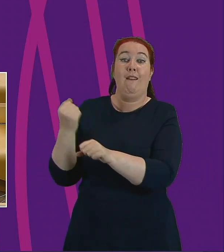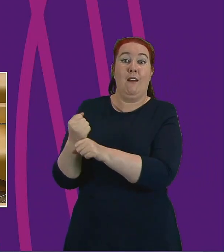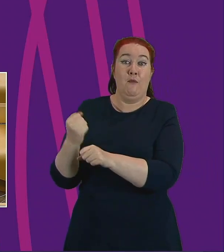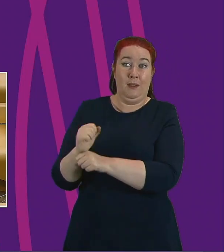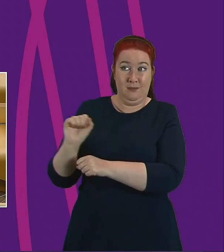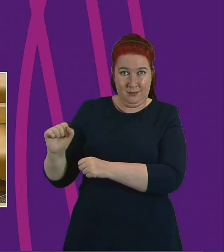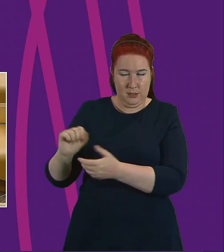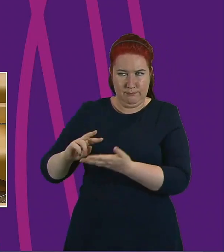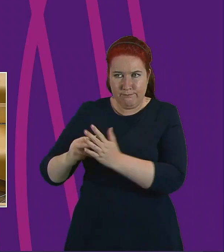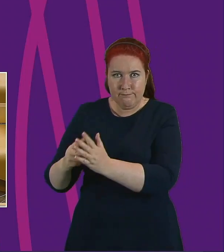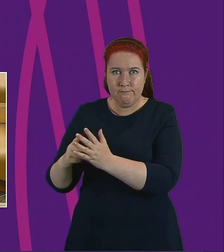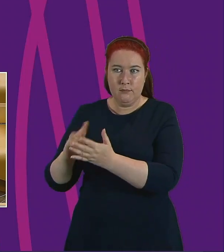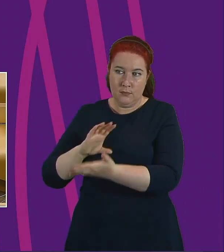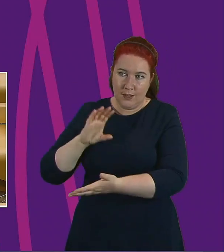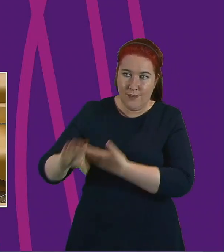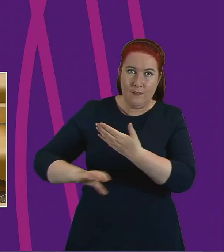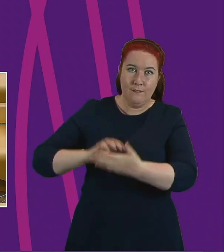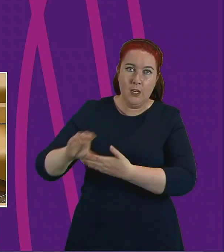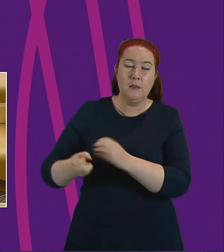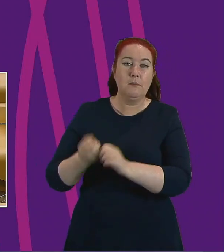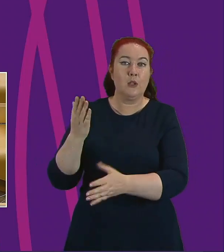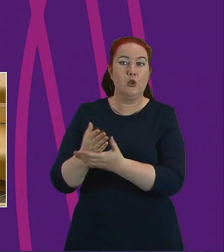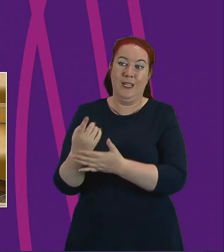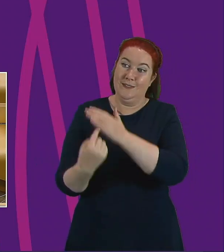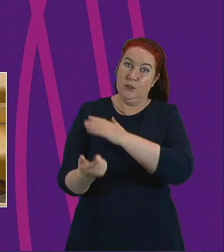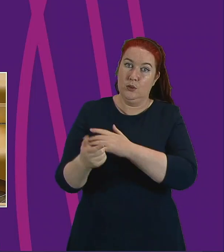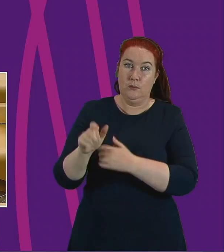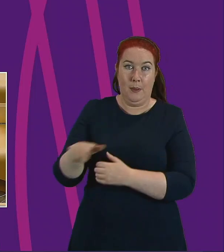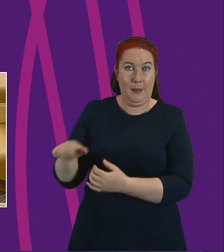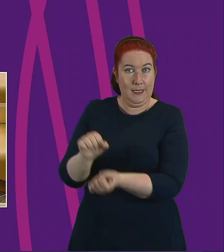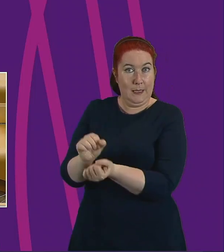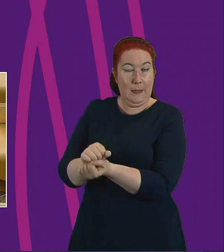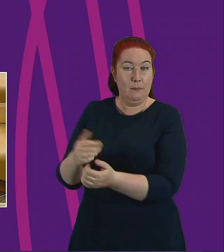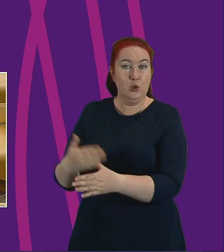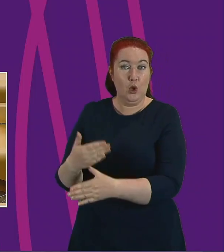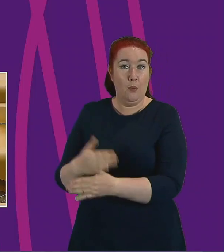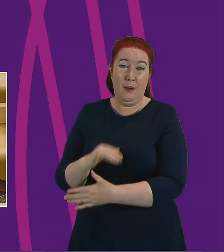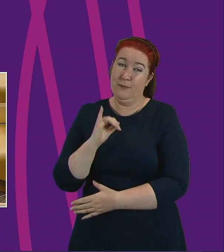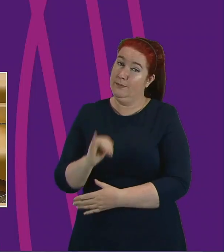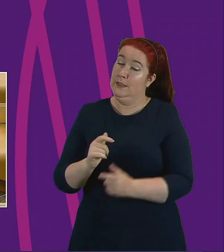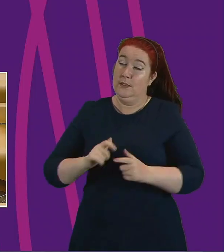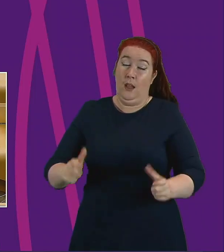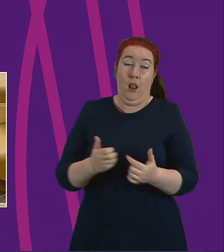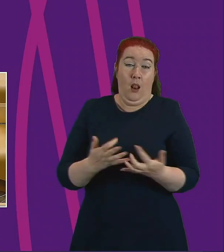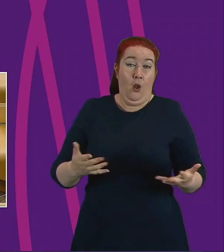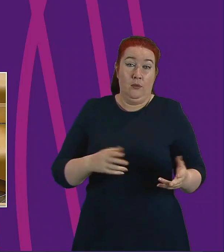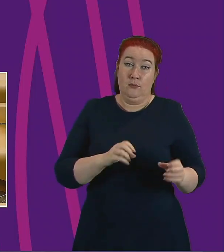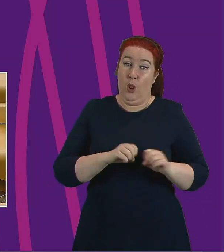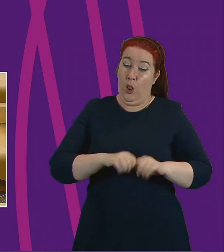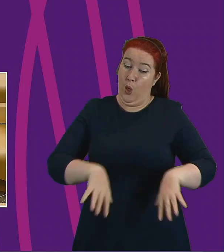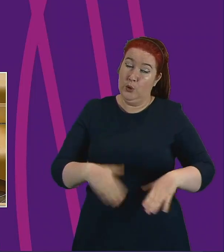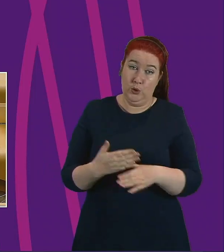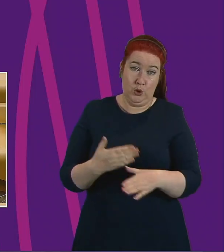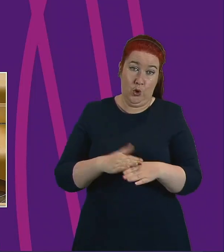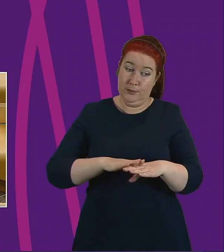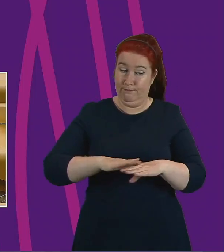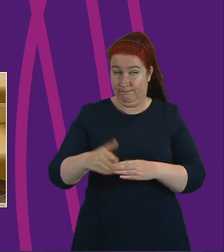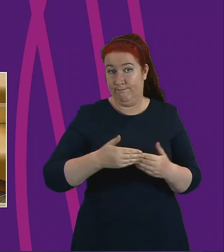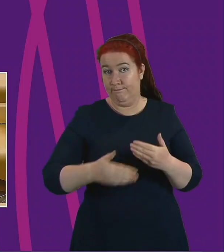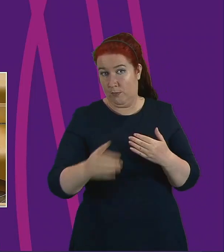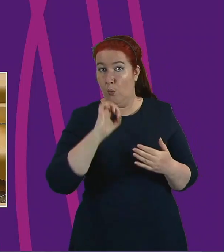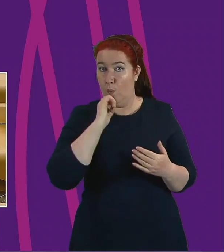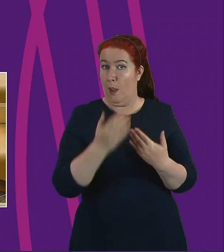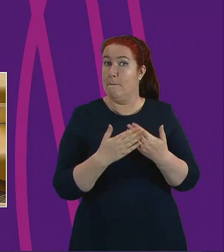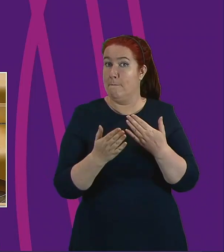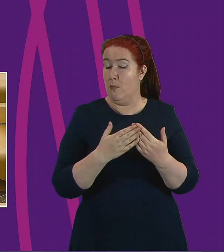others to ensure that individuals kept their jobs. Many people have lost their jobs and more people will lose them as we progress